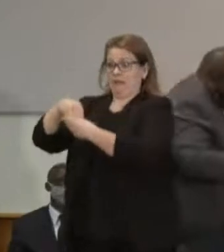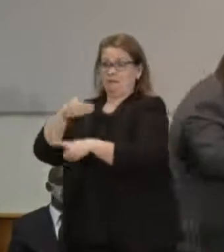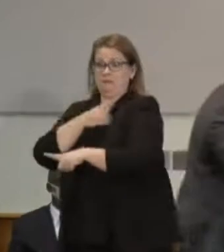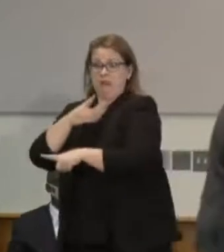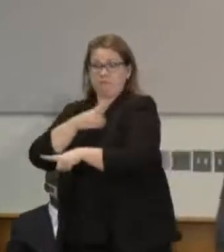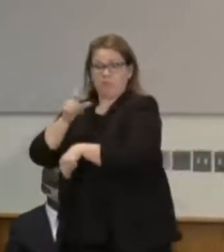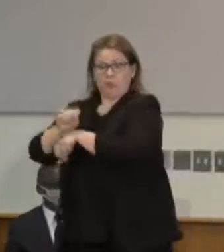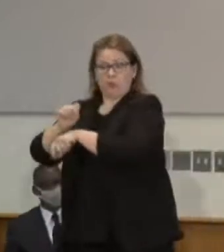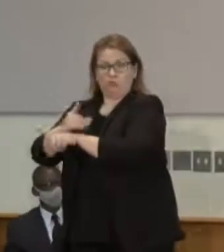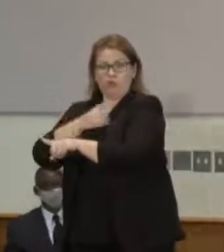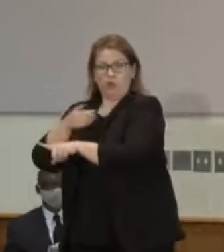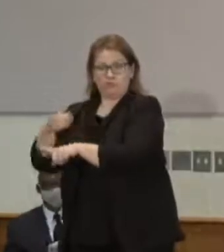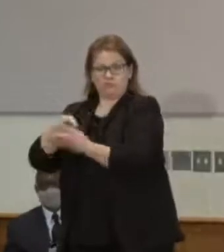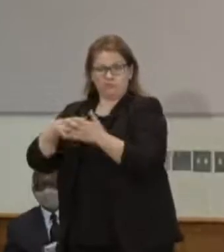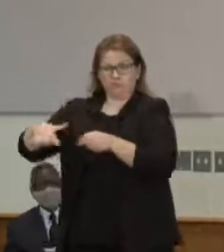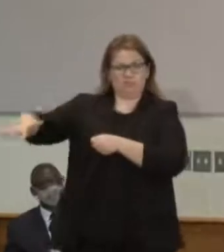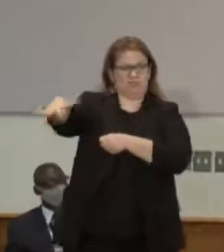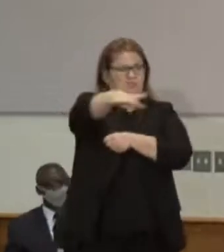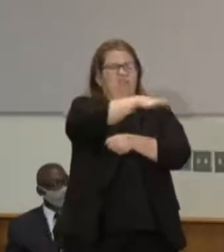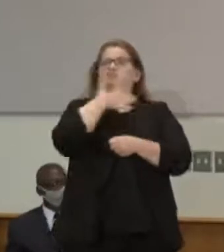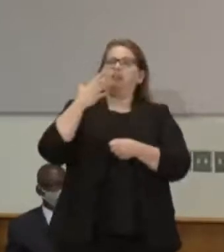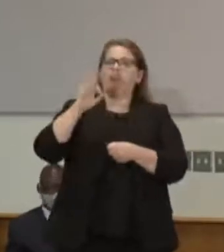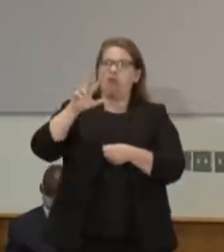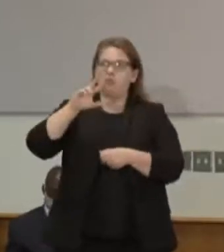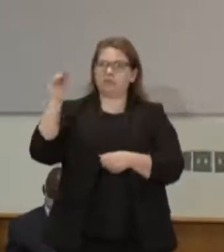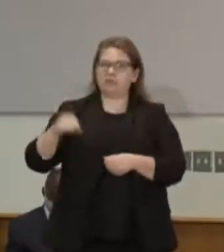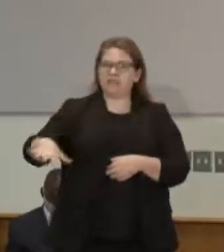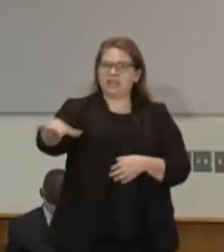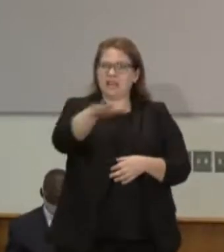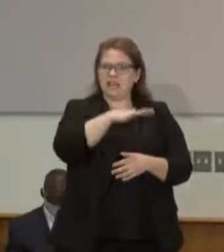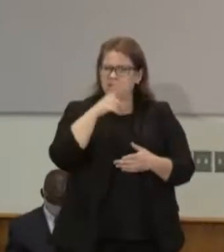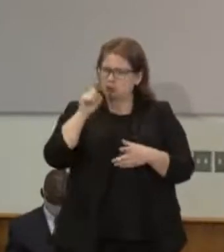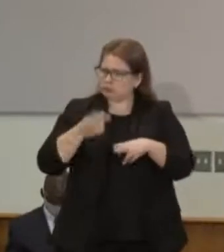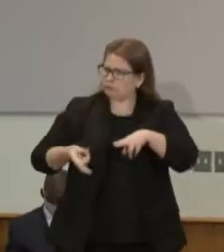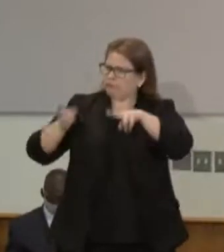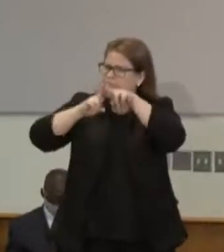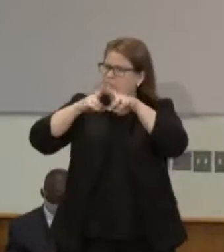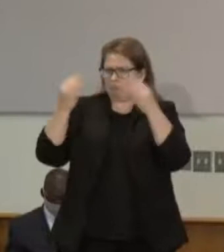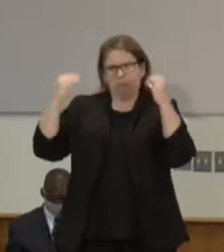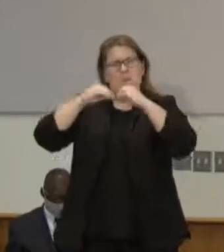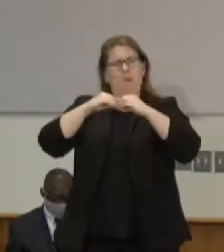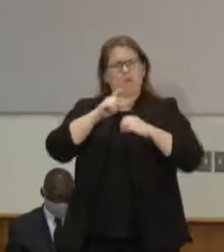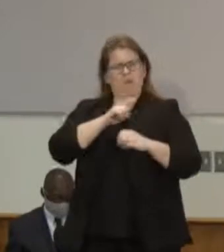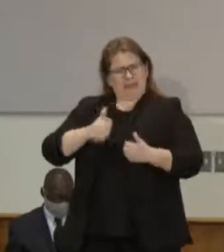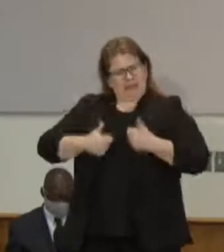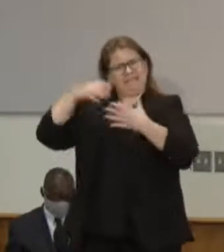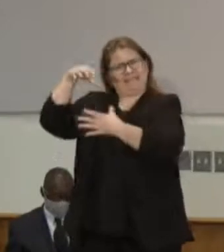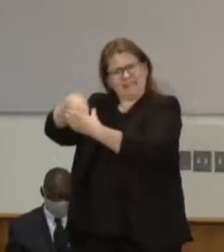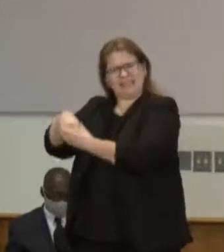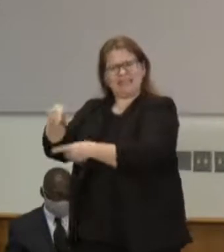13 to 20%. What do you think of that and is that perhaps contributing to the problem?